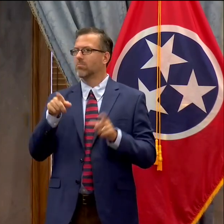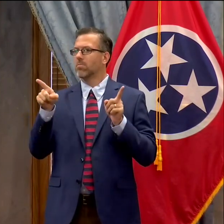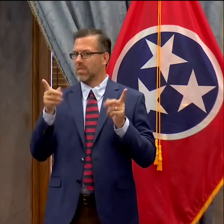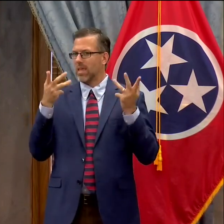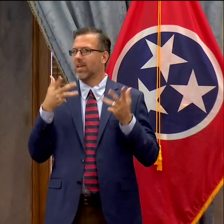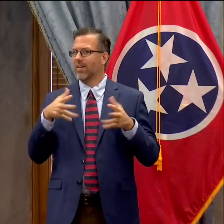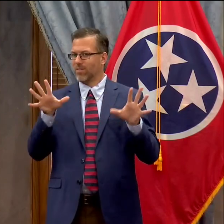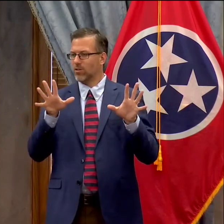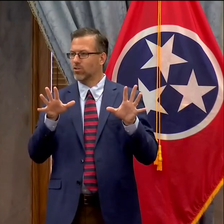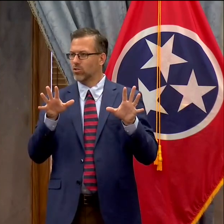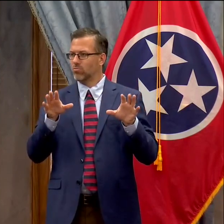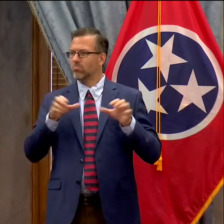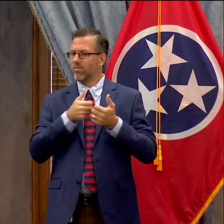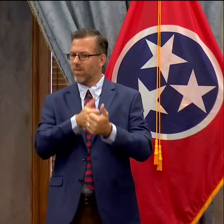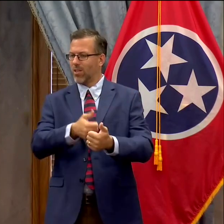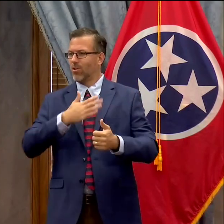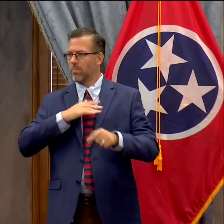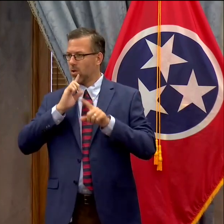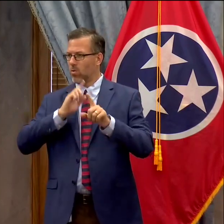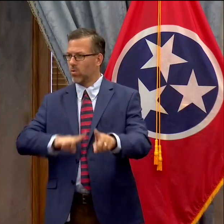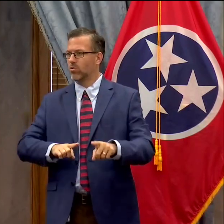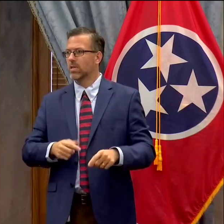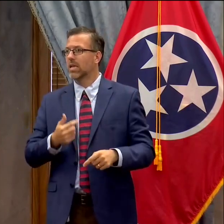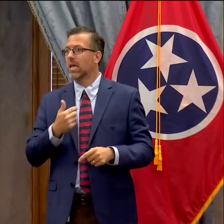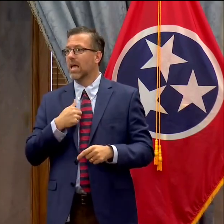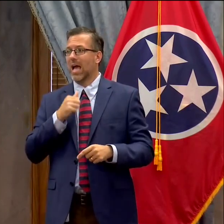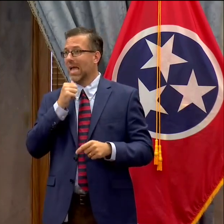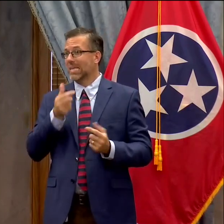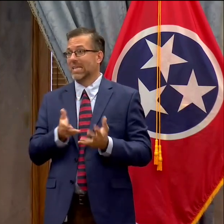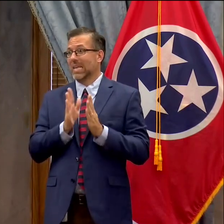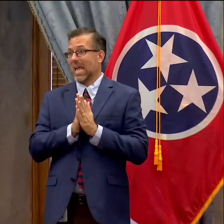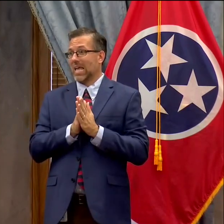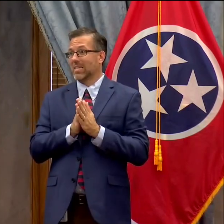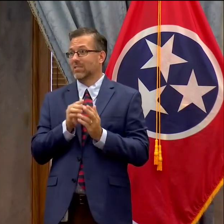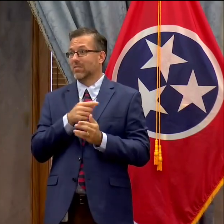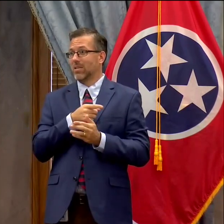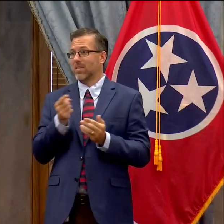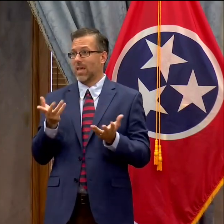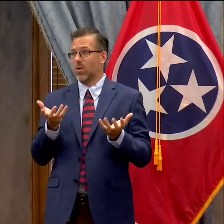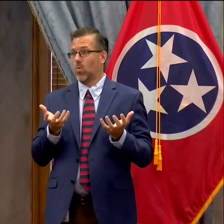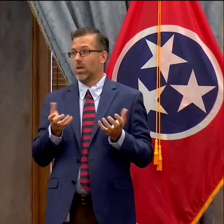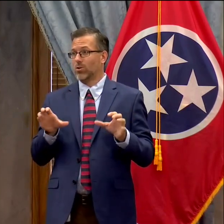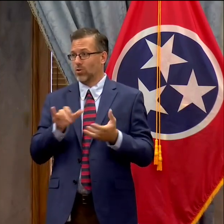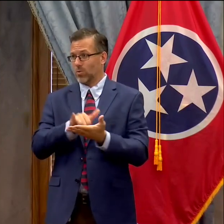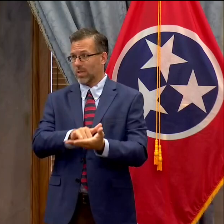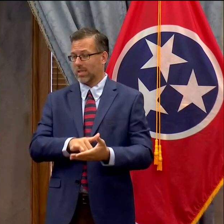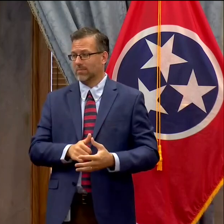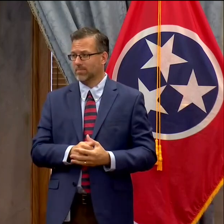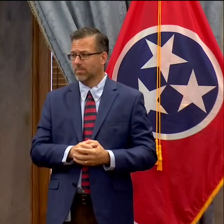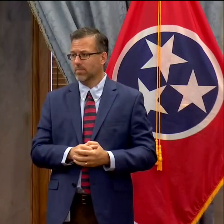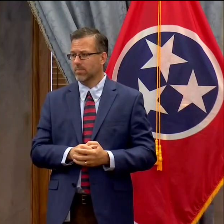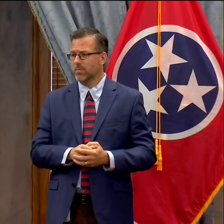and and they they I actually didn't ask them to do it they wanted to do that we worked together to get this done